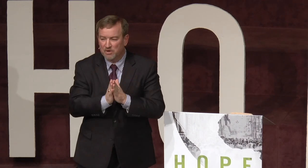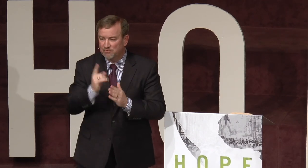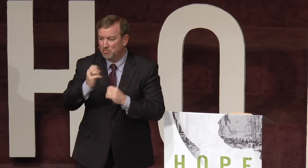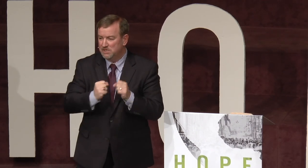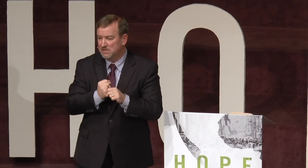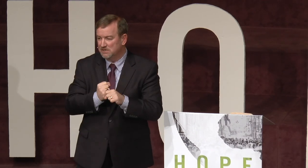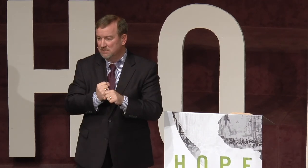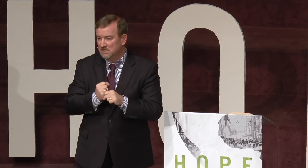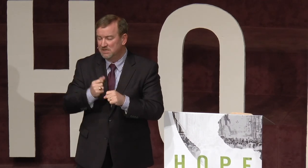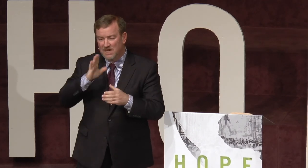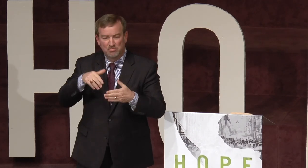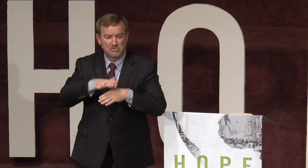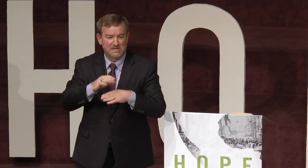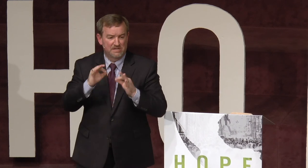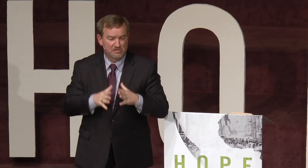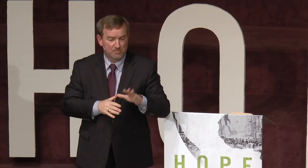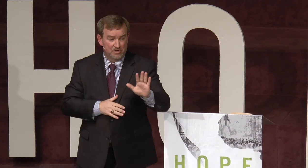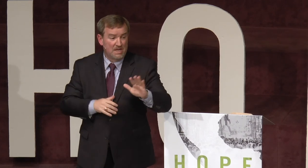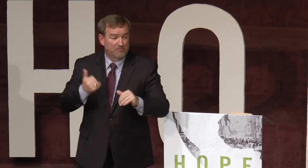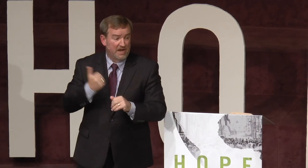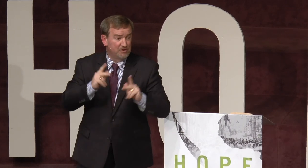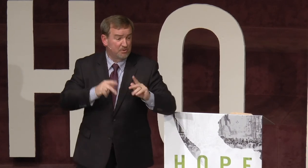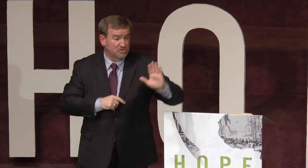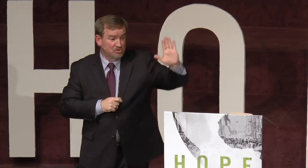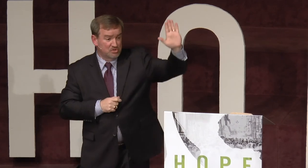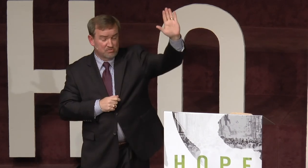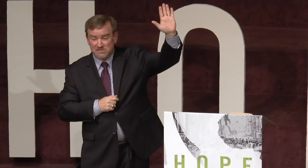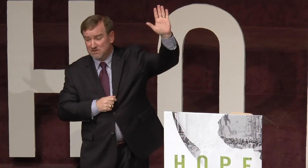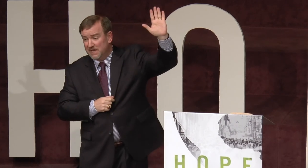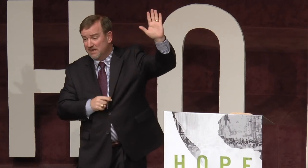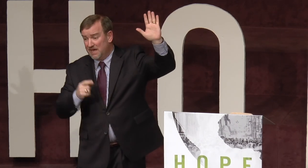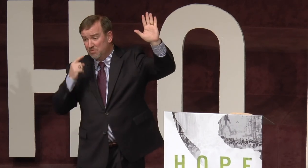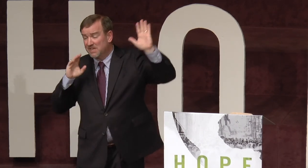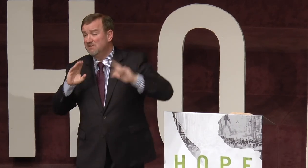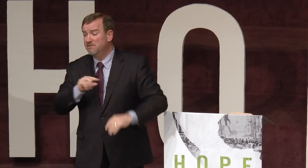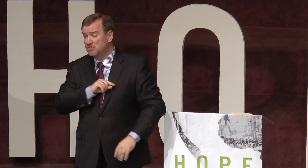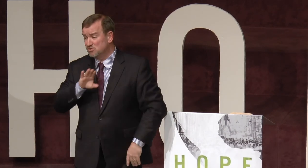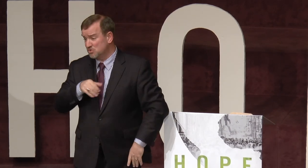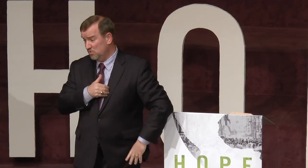prayed for one year. God, would you send an interpreter? For every person who just raised their hand, I want to convict your soul.